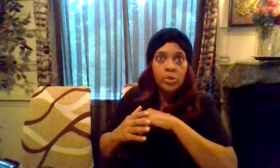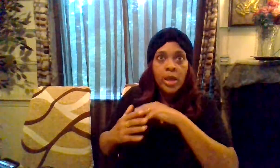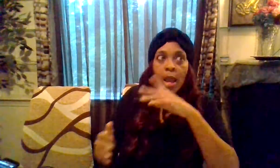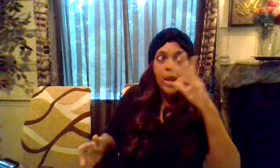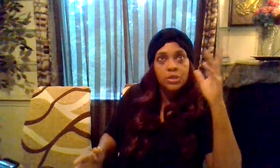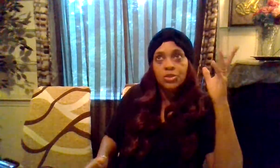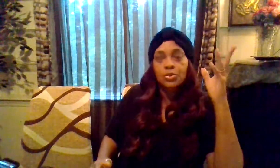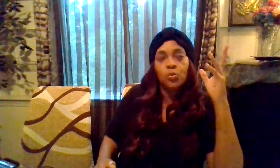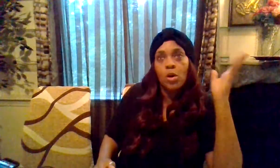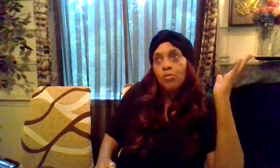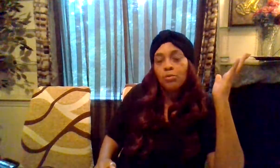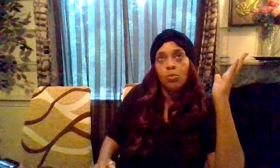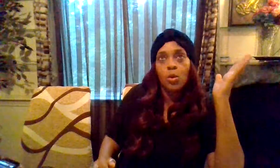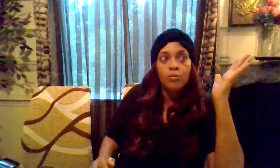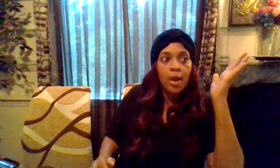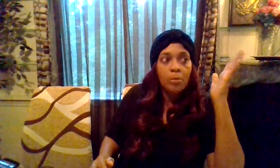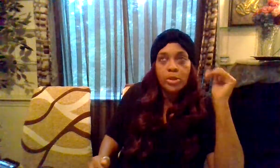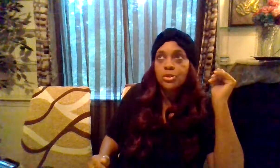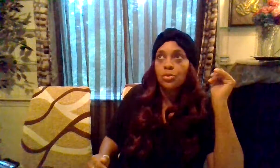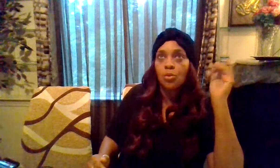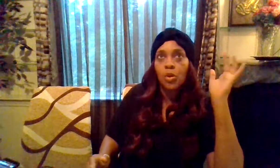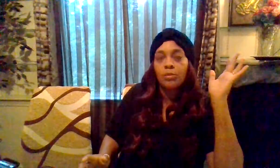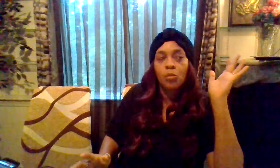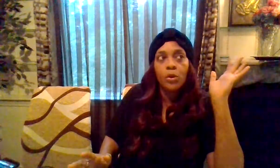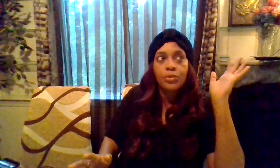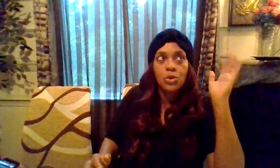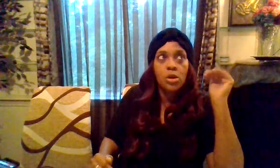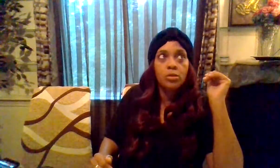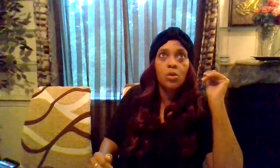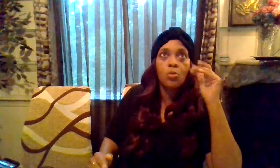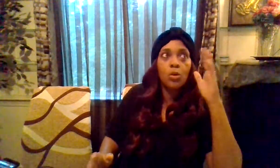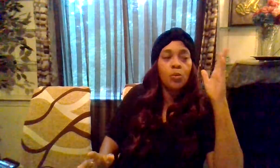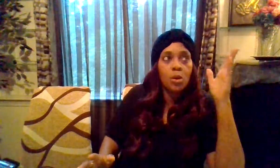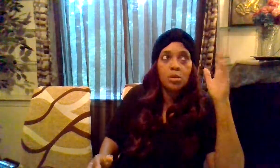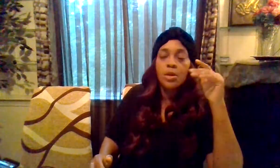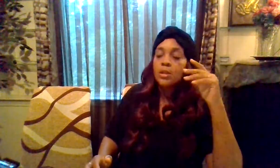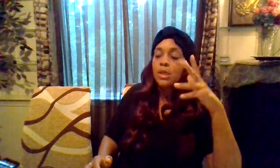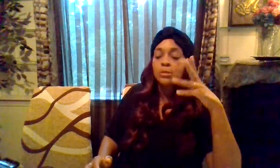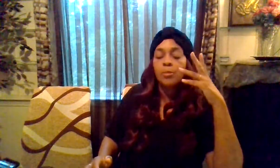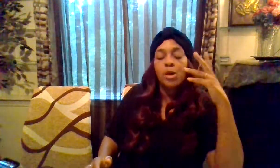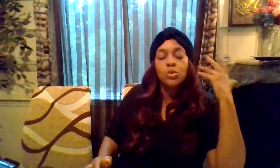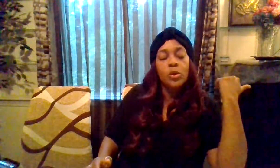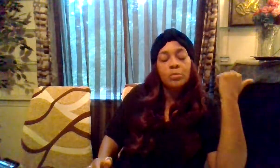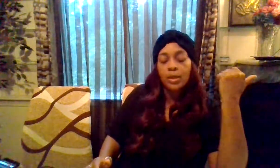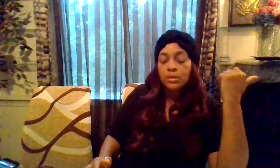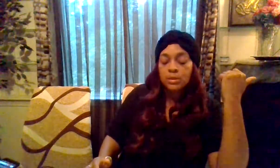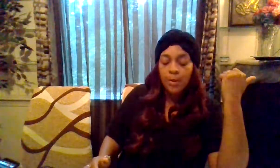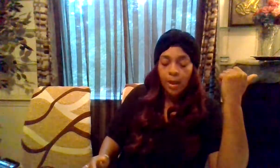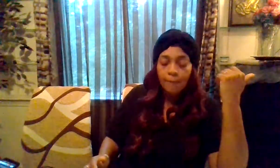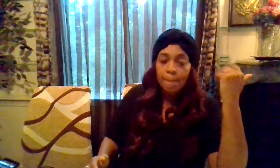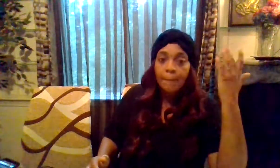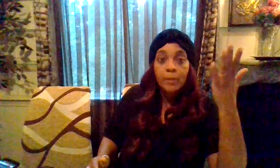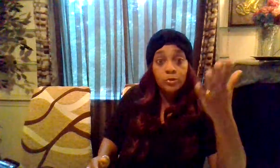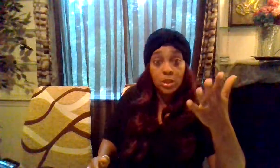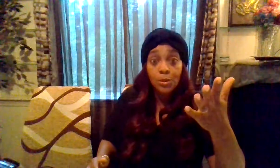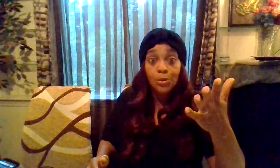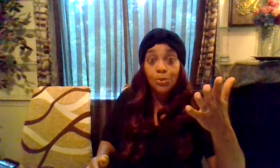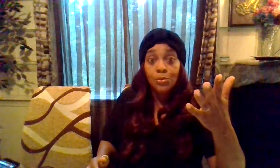and it's just one one vibration or one one thought or one word takes me about 20 places back and they're telling you